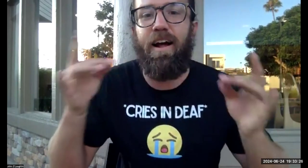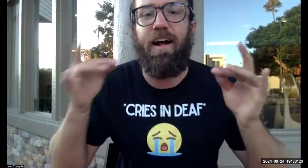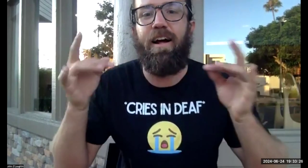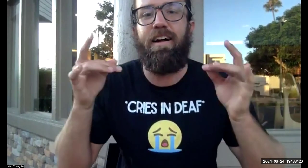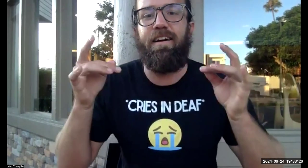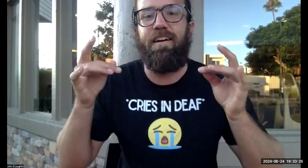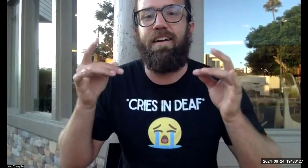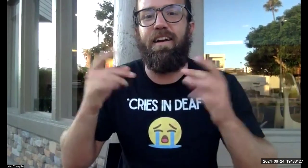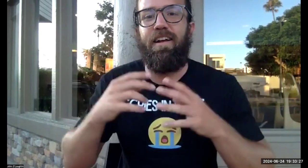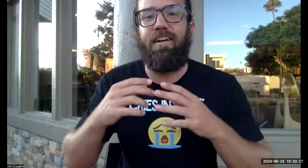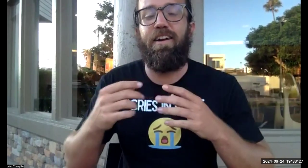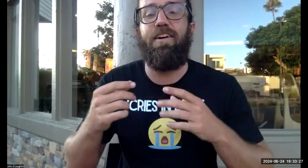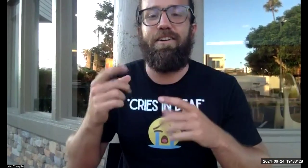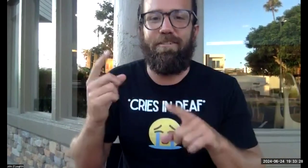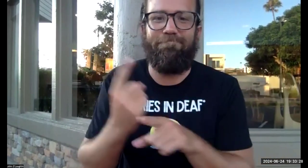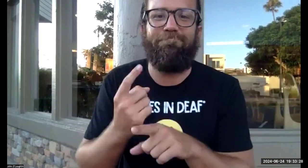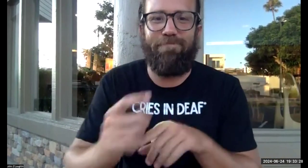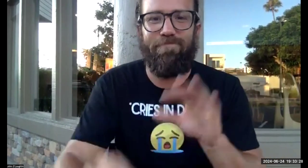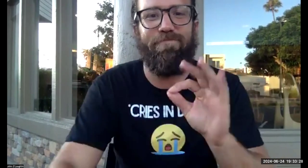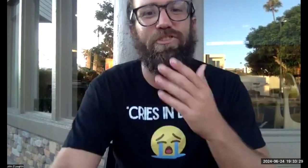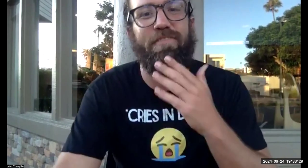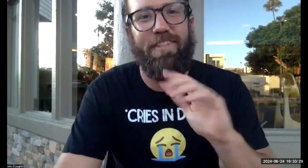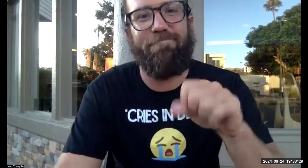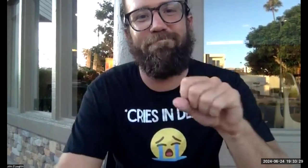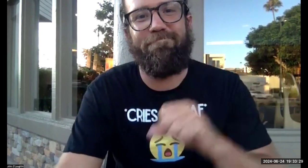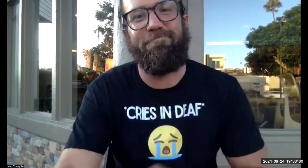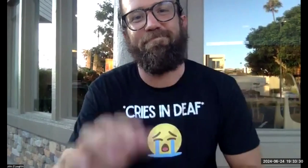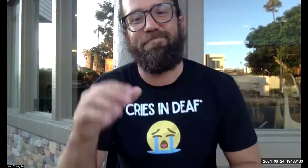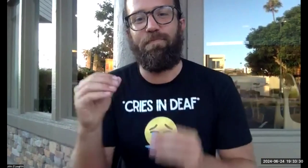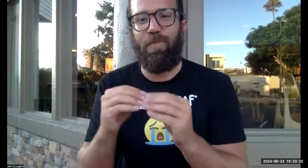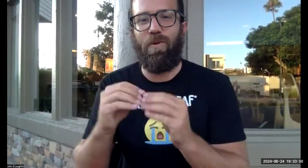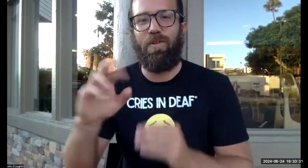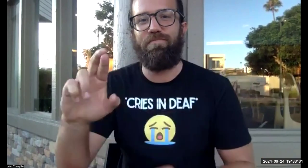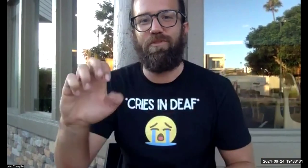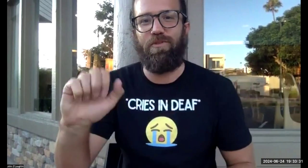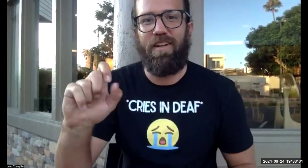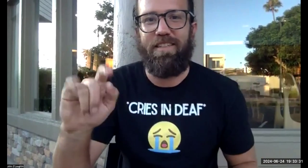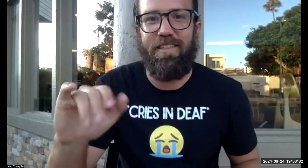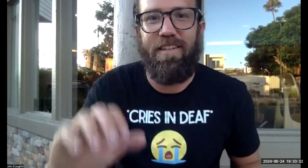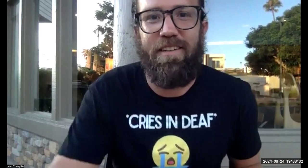question for the partner dialogue for Zoom.